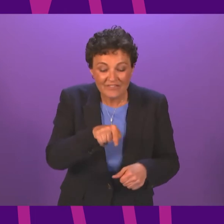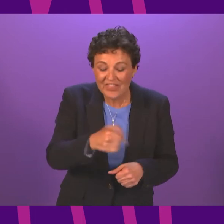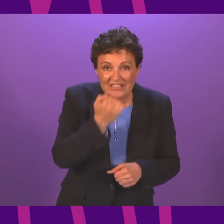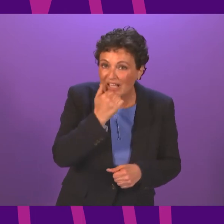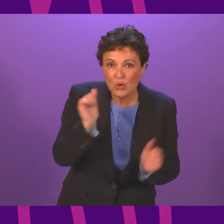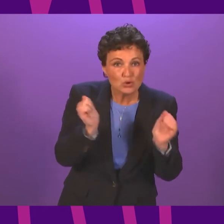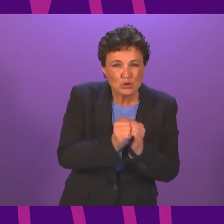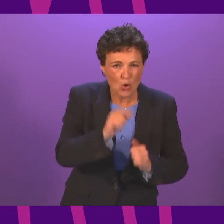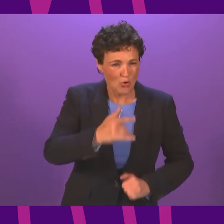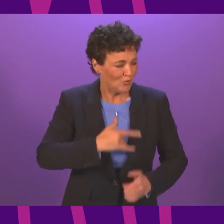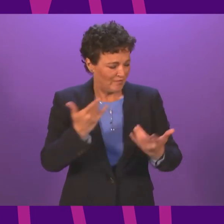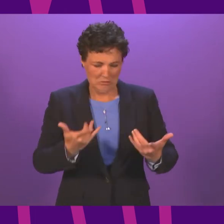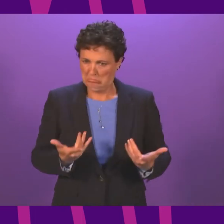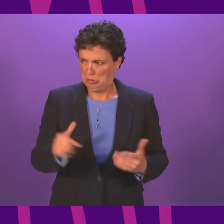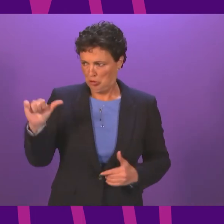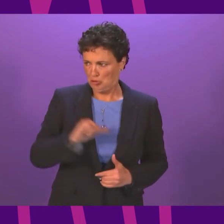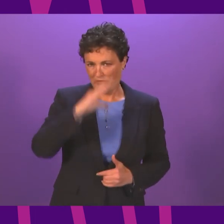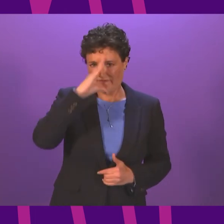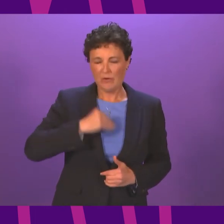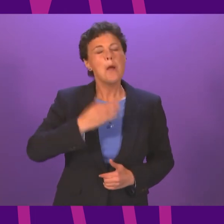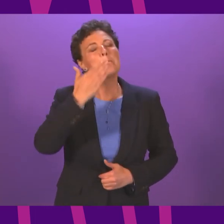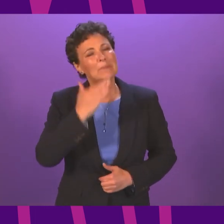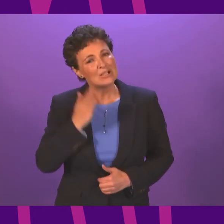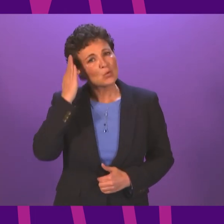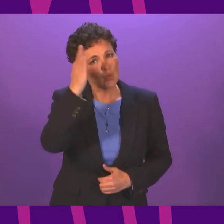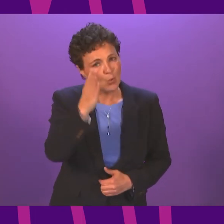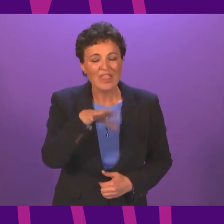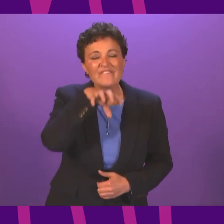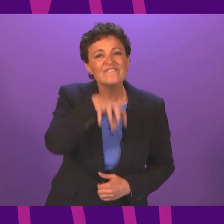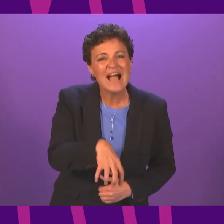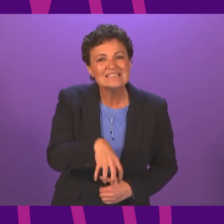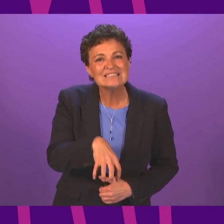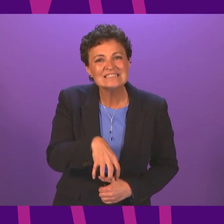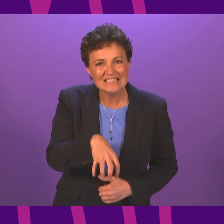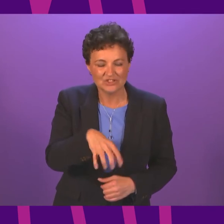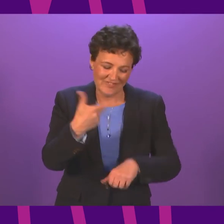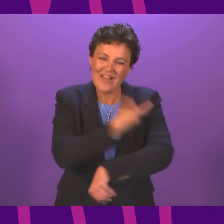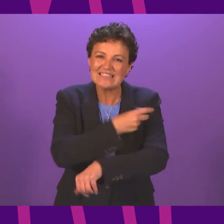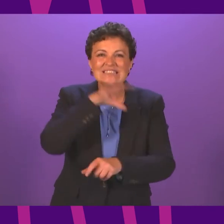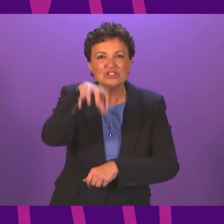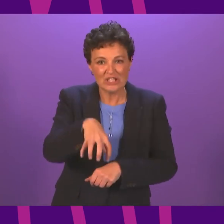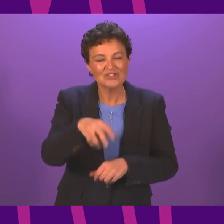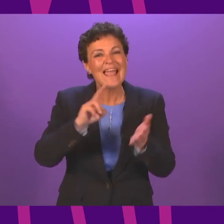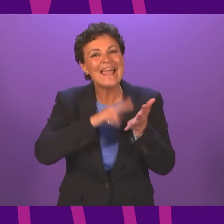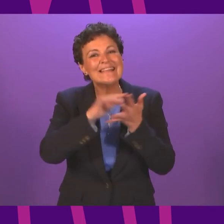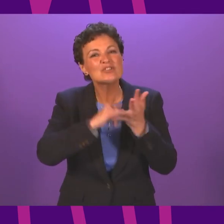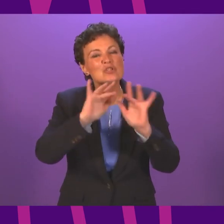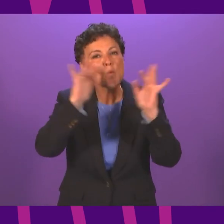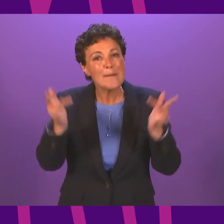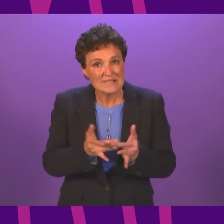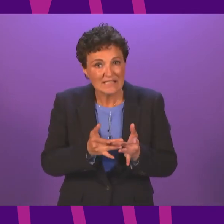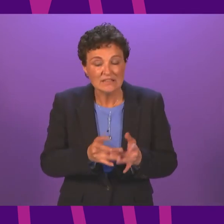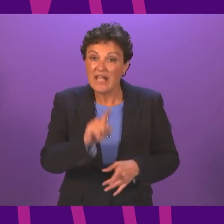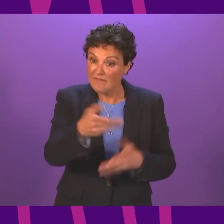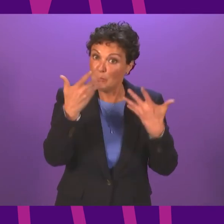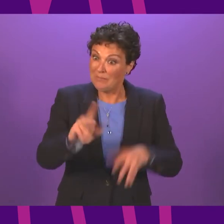if you think you should have had an invitation by now, please go to the vaccination section of the NHS inform website. If you've had your first